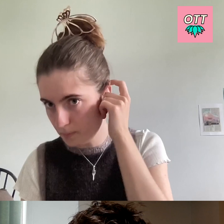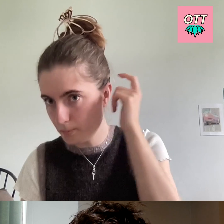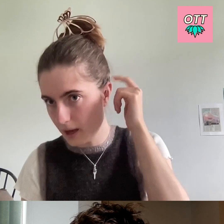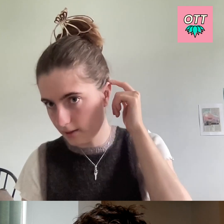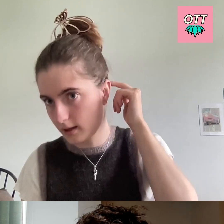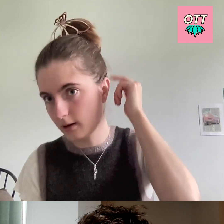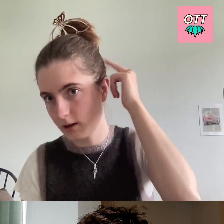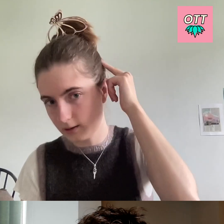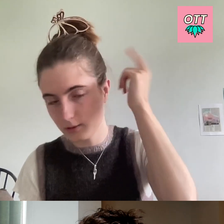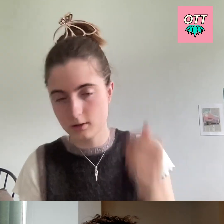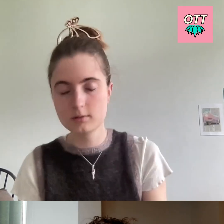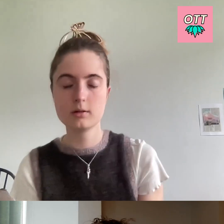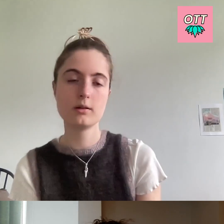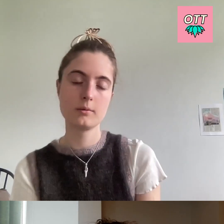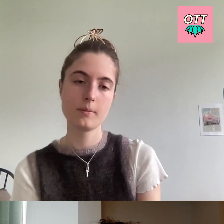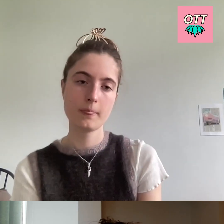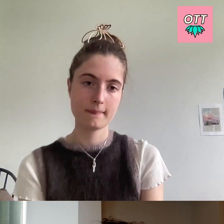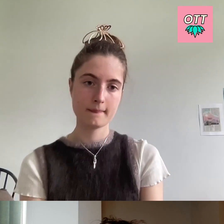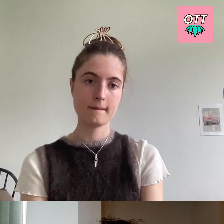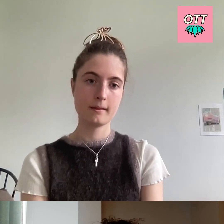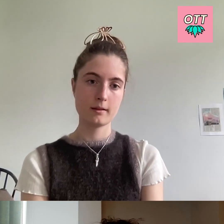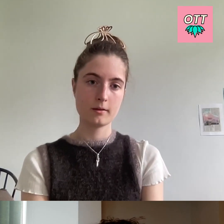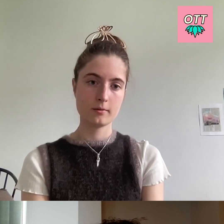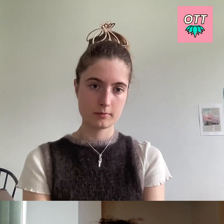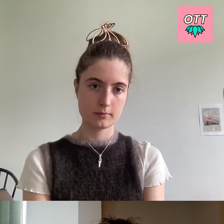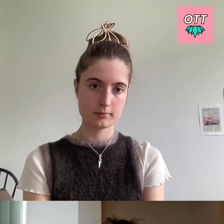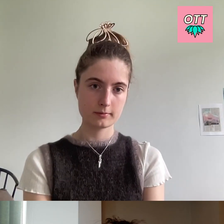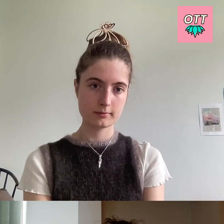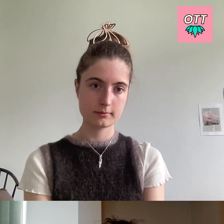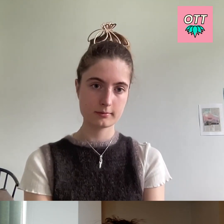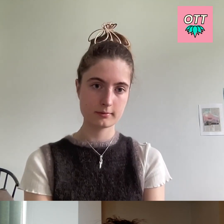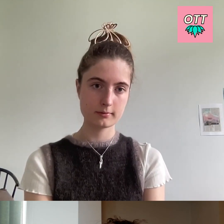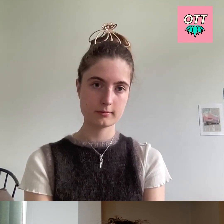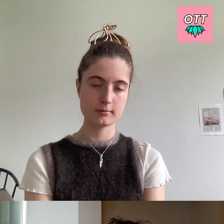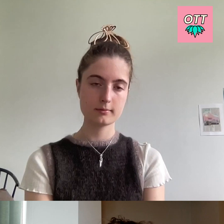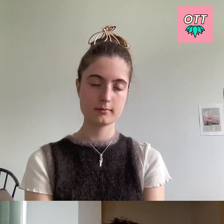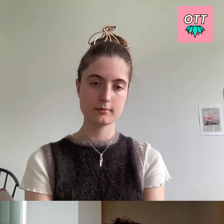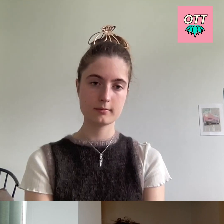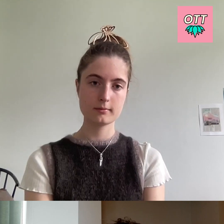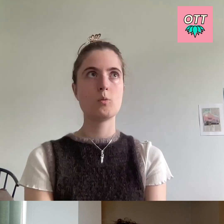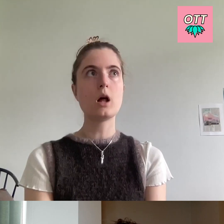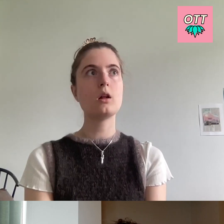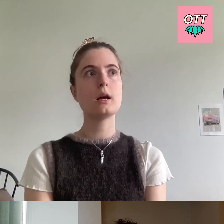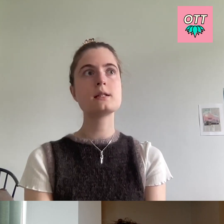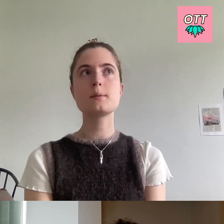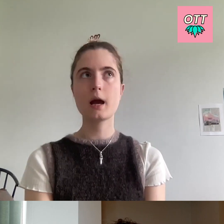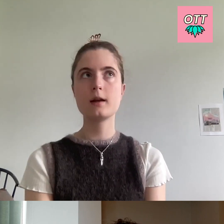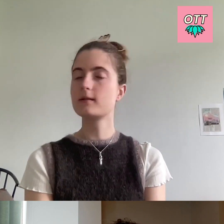And does this mean that anyone now who's born deaf, can they almost hear with the implant? Well, it depends